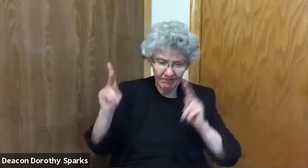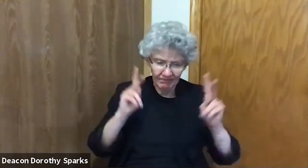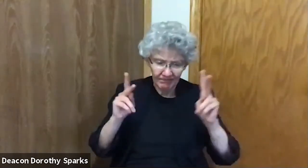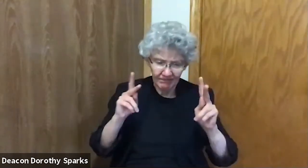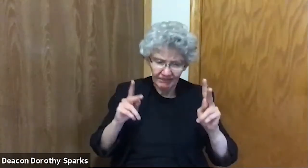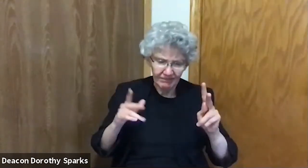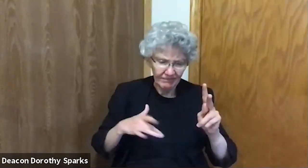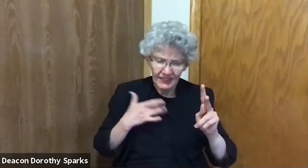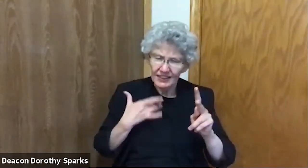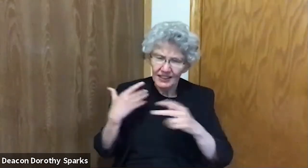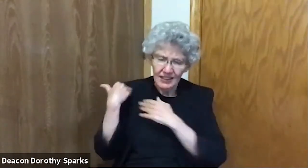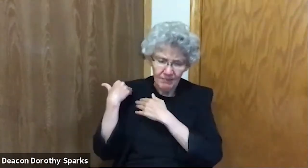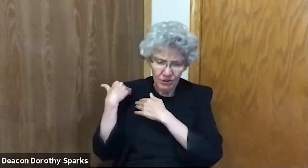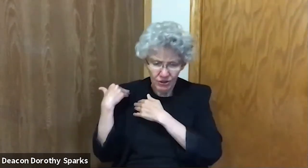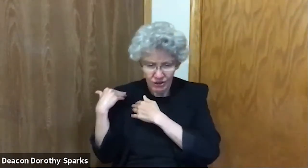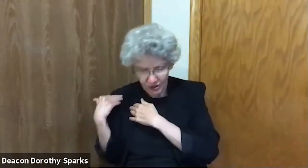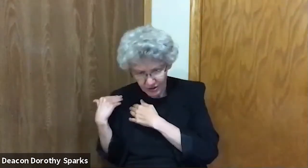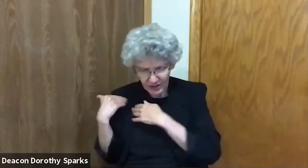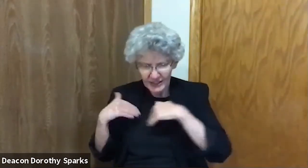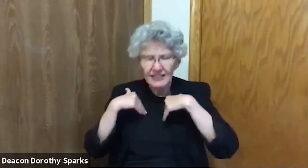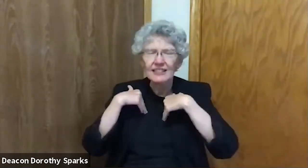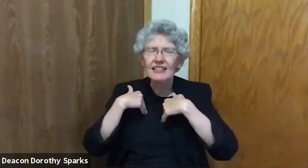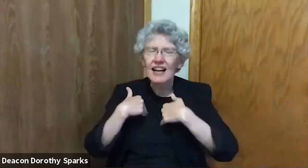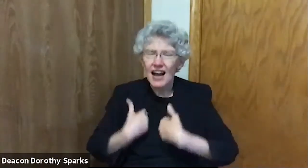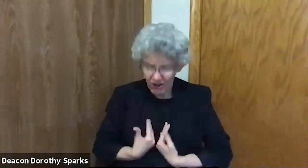for those for feel they are barely hanging on